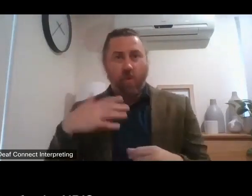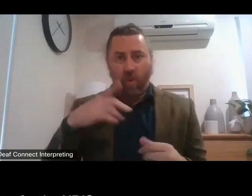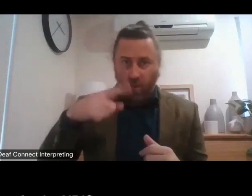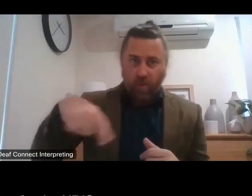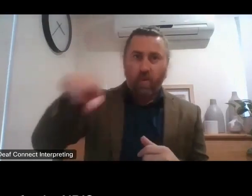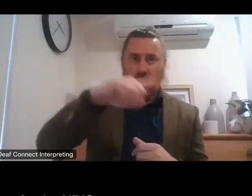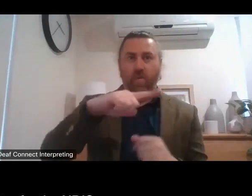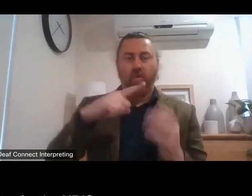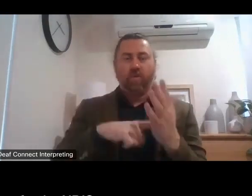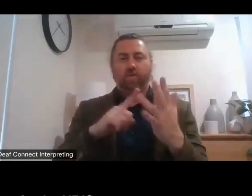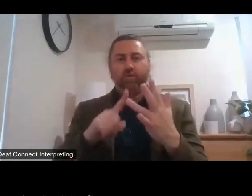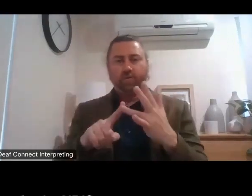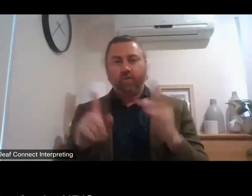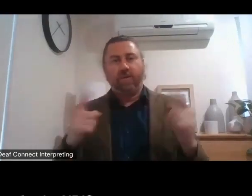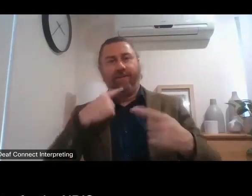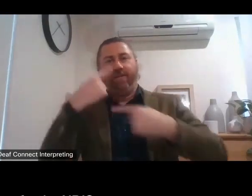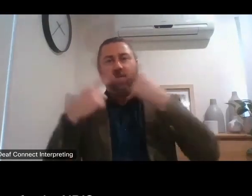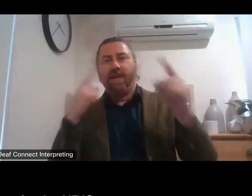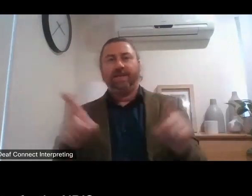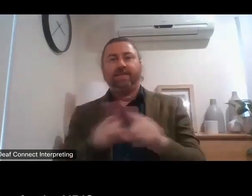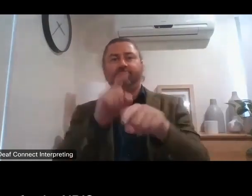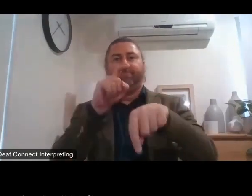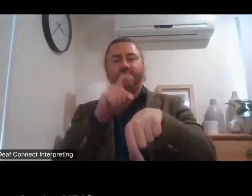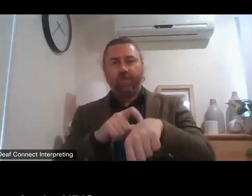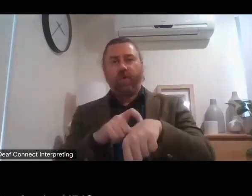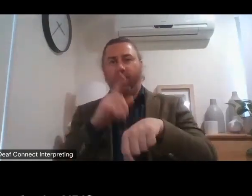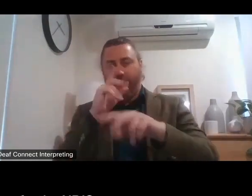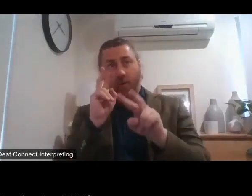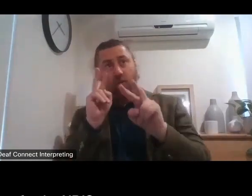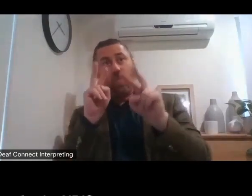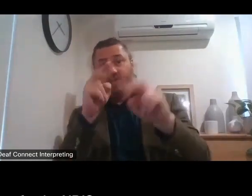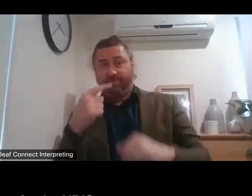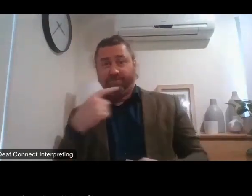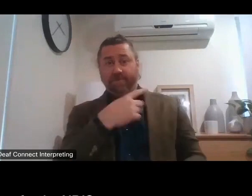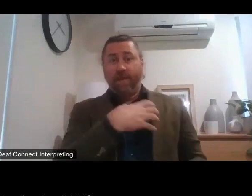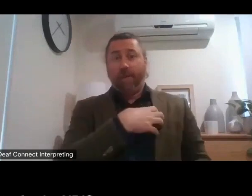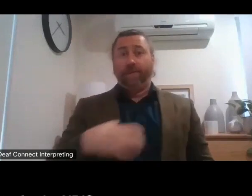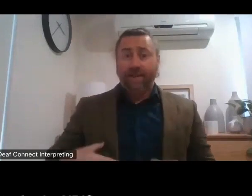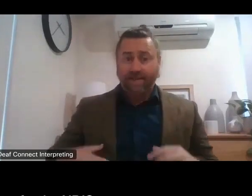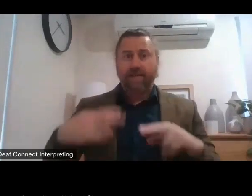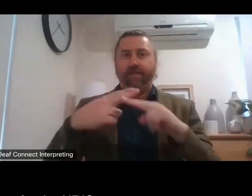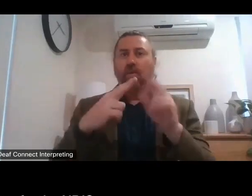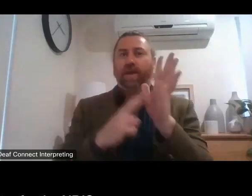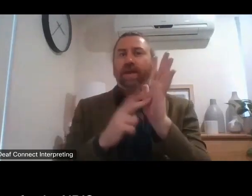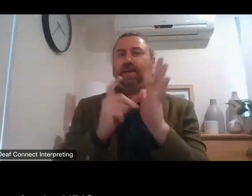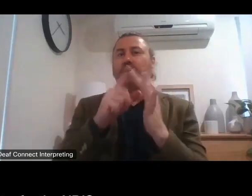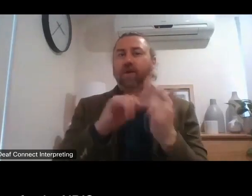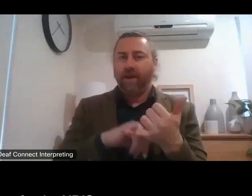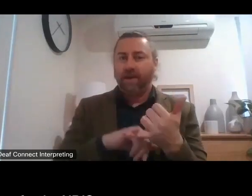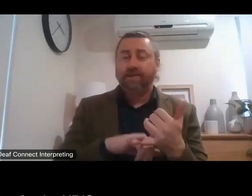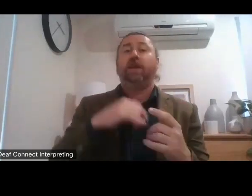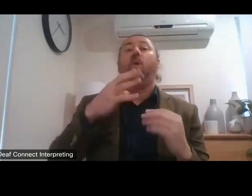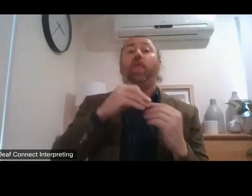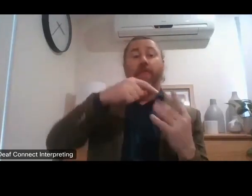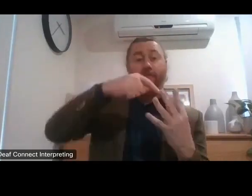virtual space as the minister for the NDIS and the new NDIS review